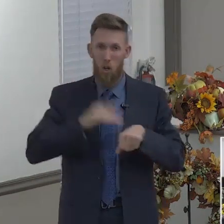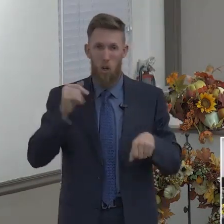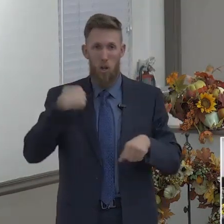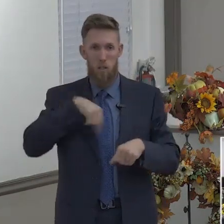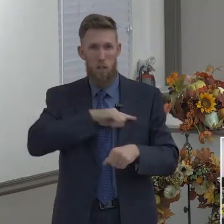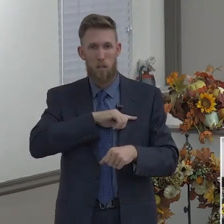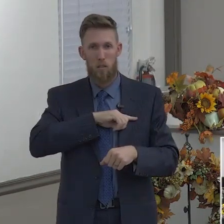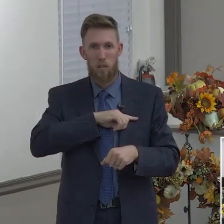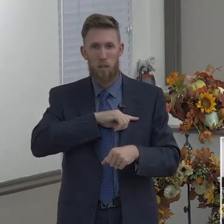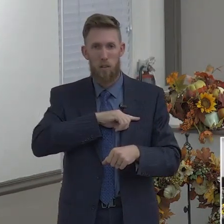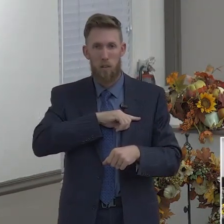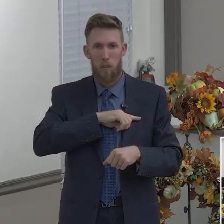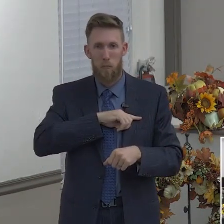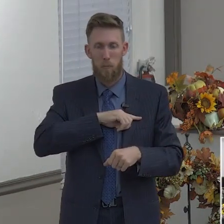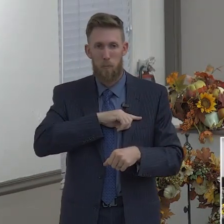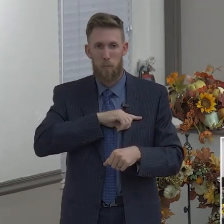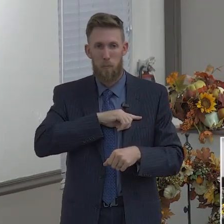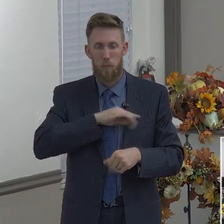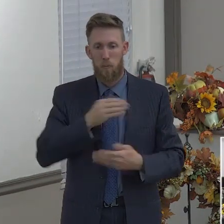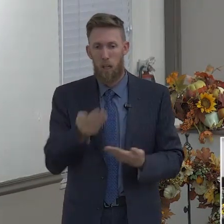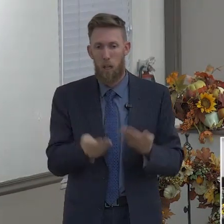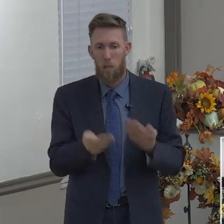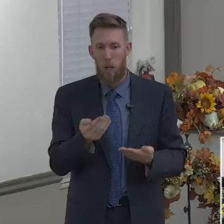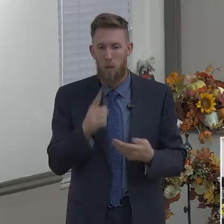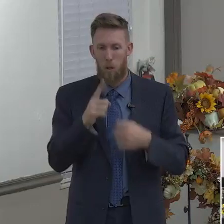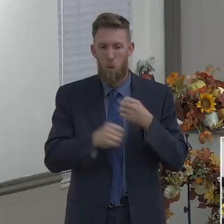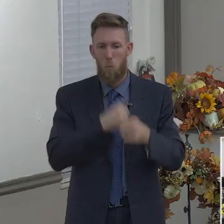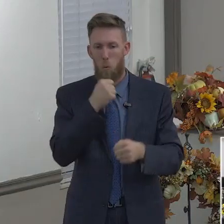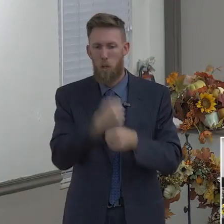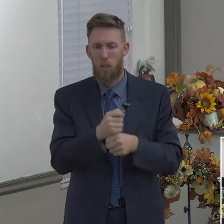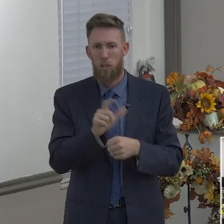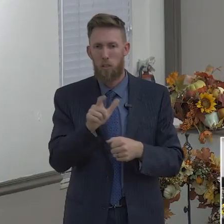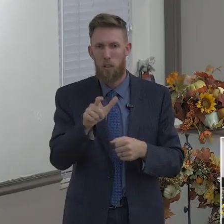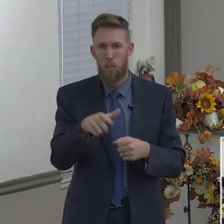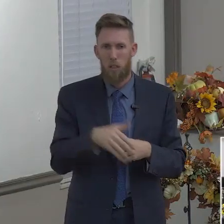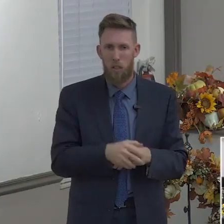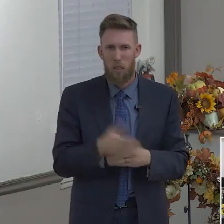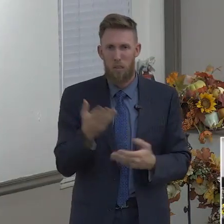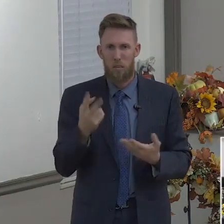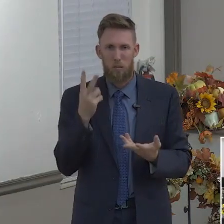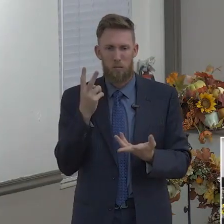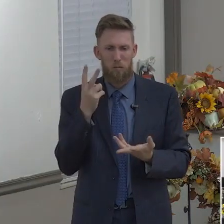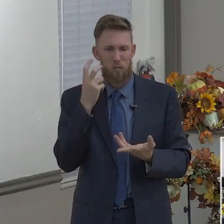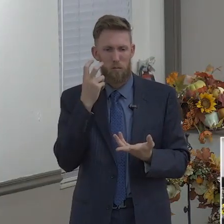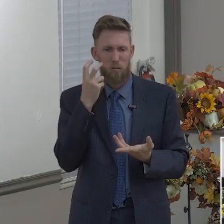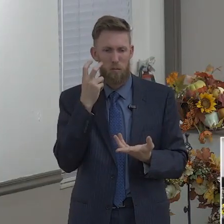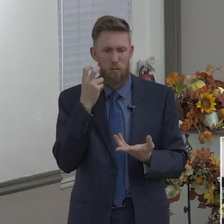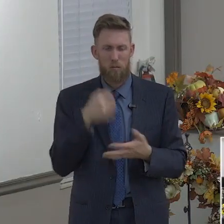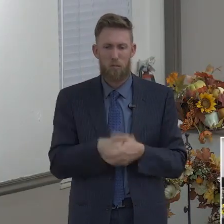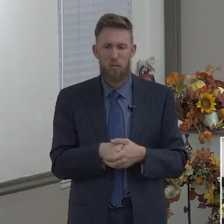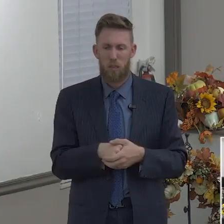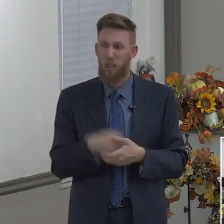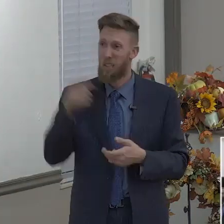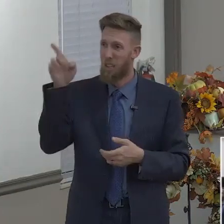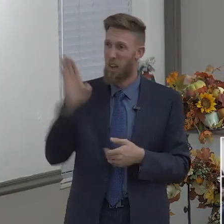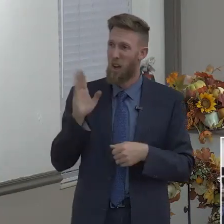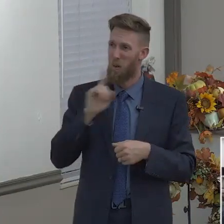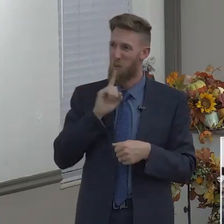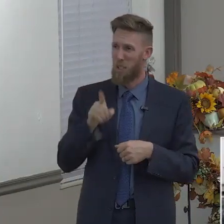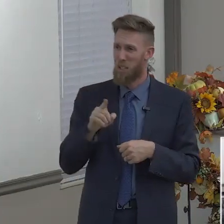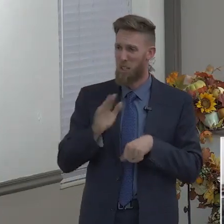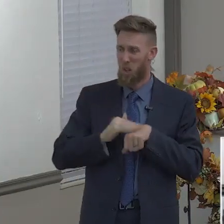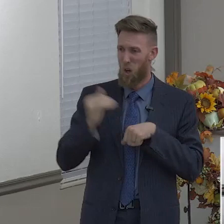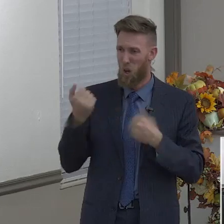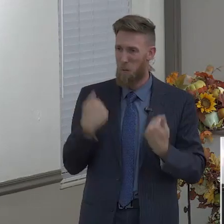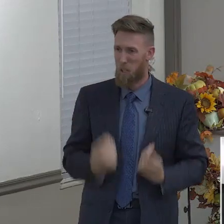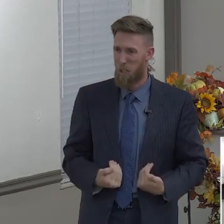Then maybe a year down the road, we start to question that calling. Did God really call me that? I don't know. Maybe I was just